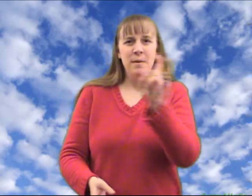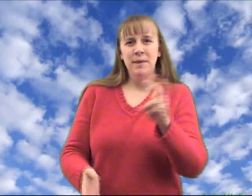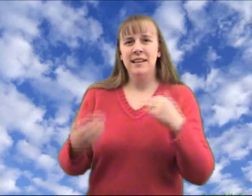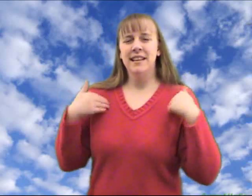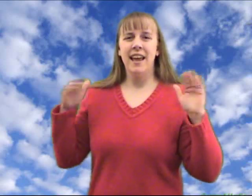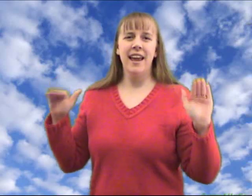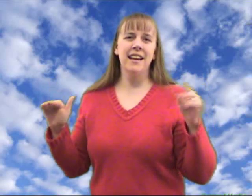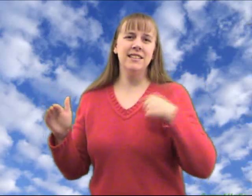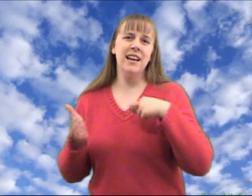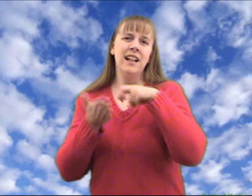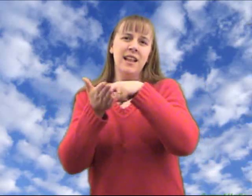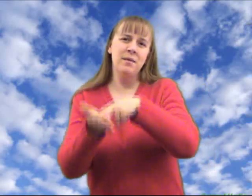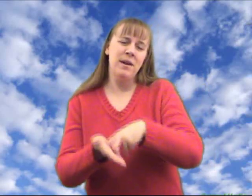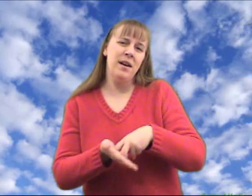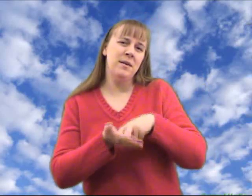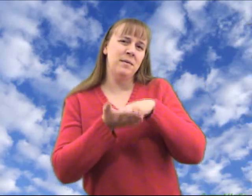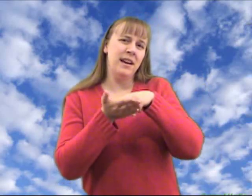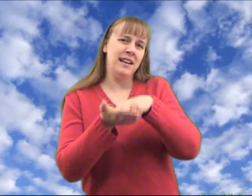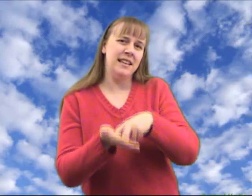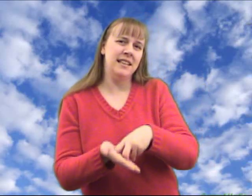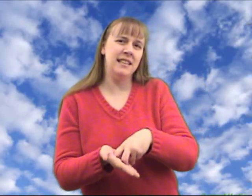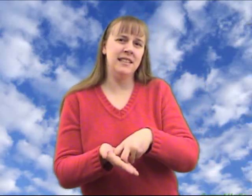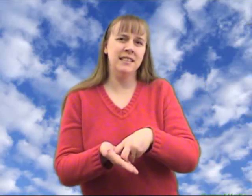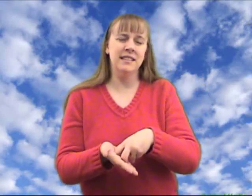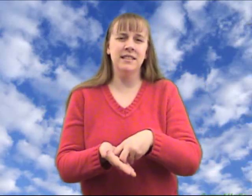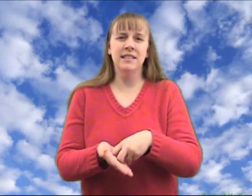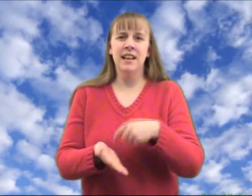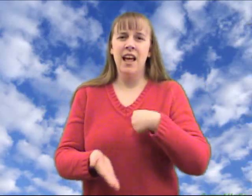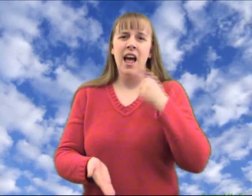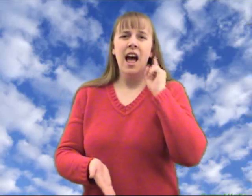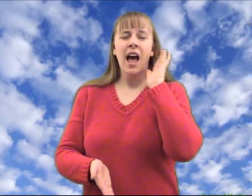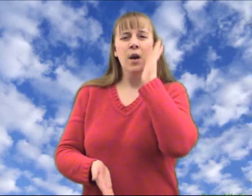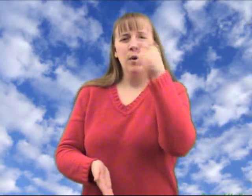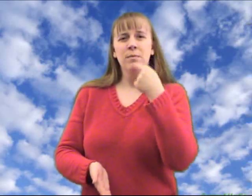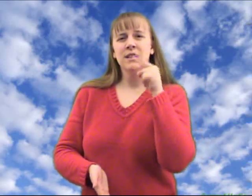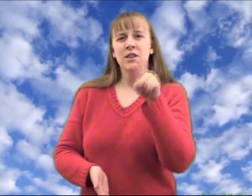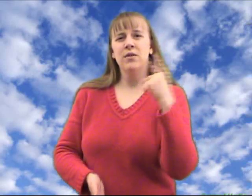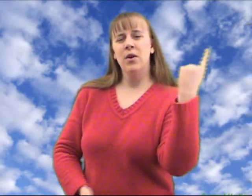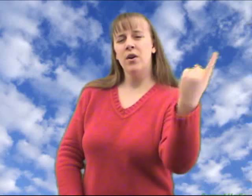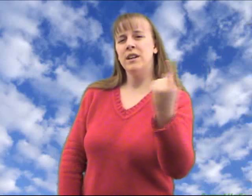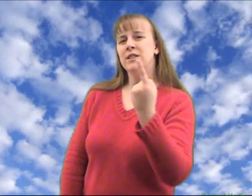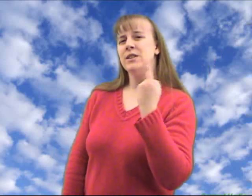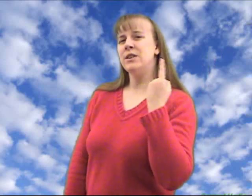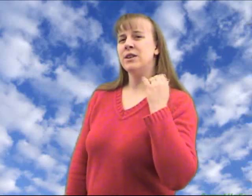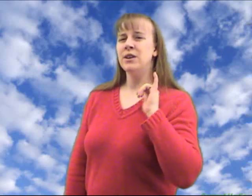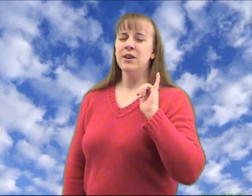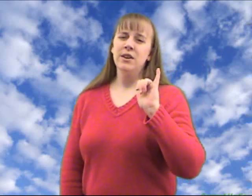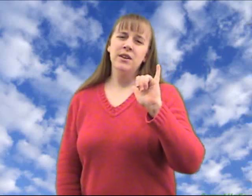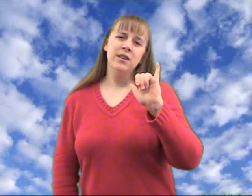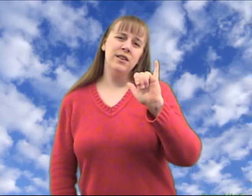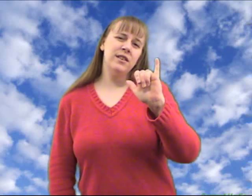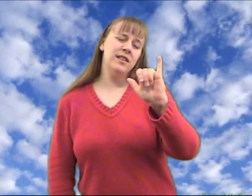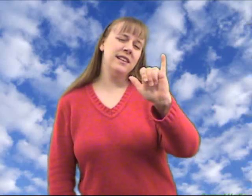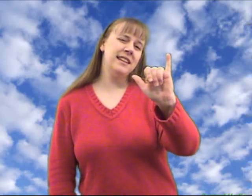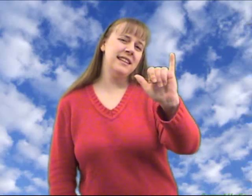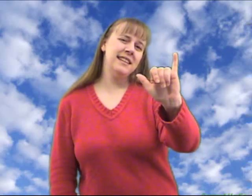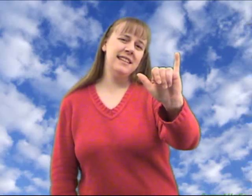Pizza Angel, I'm on my knees. I will miss you for eternity.